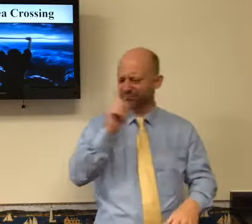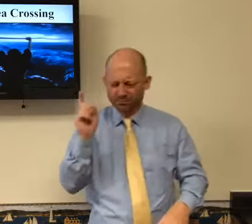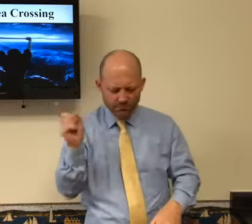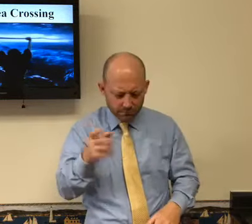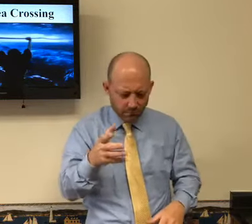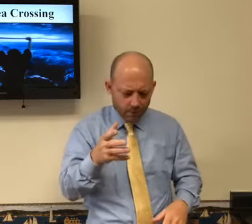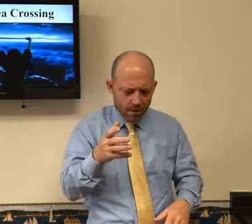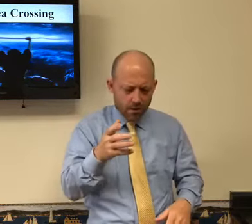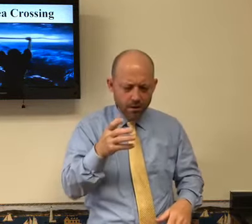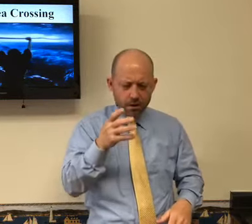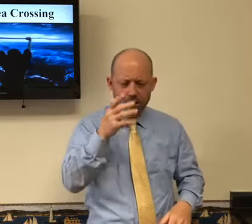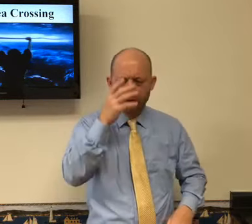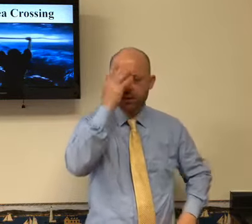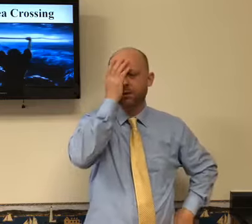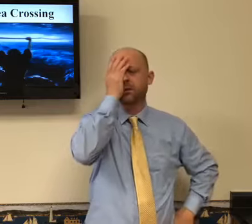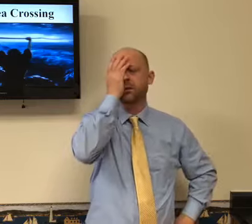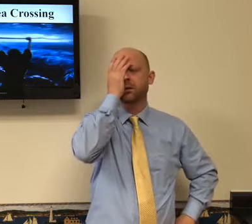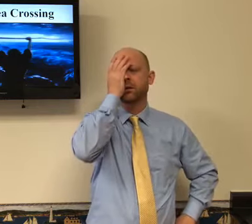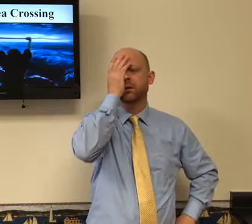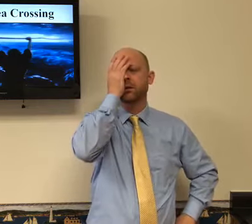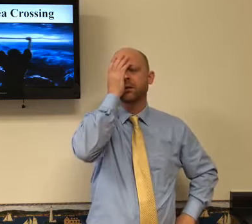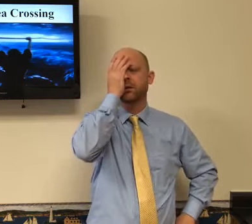happened? And I went, and, oh, no.